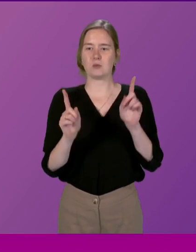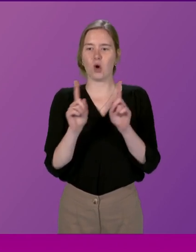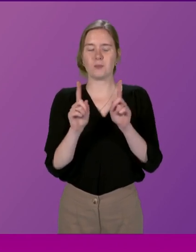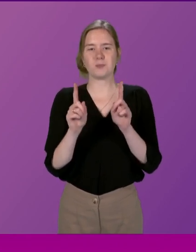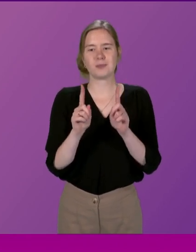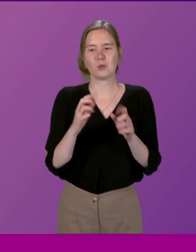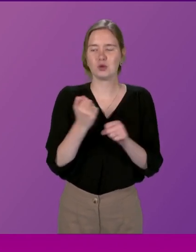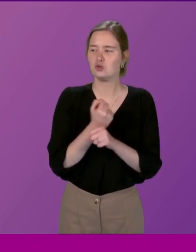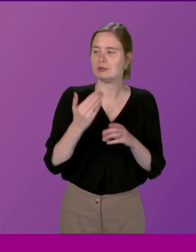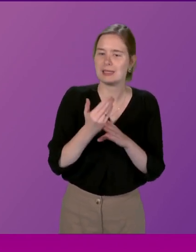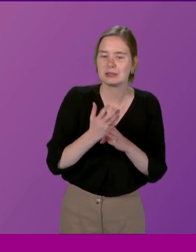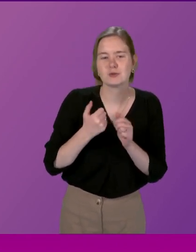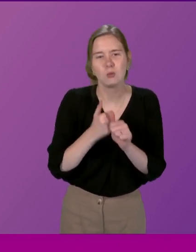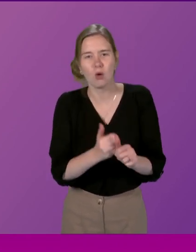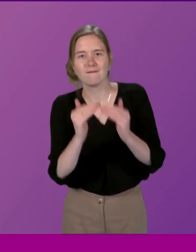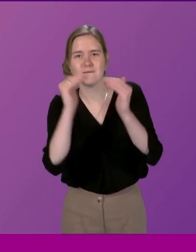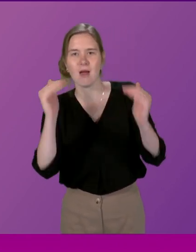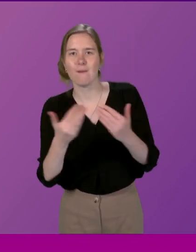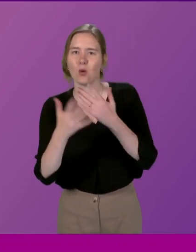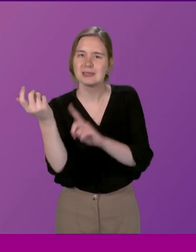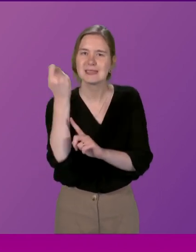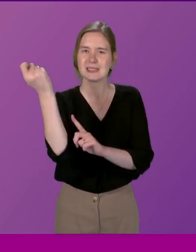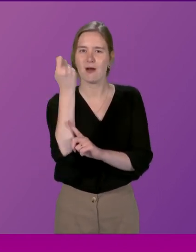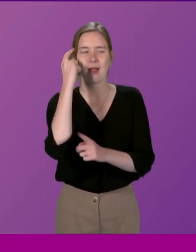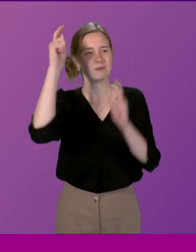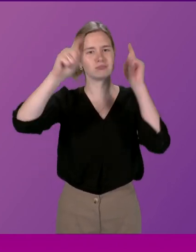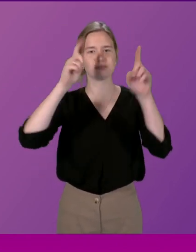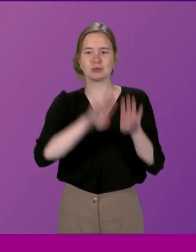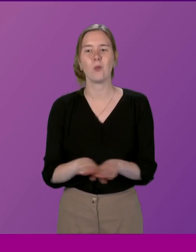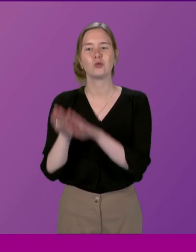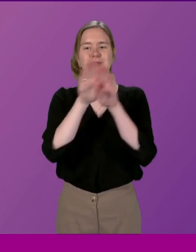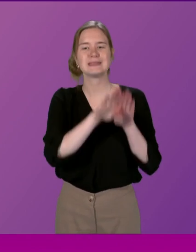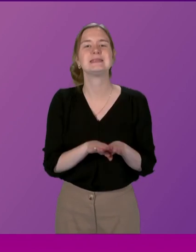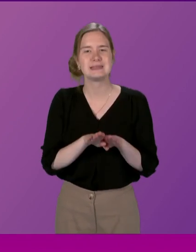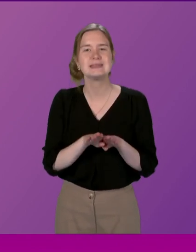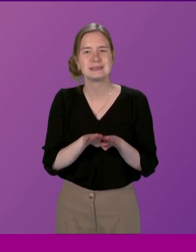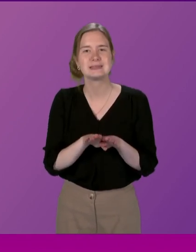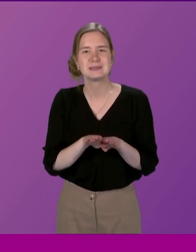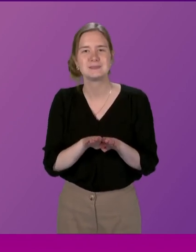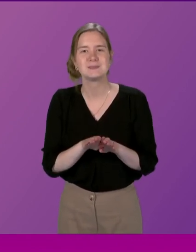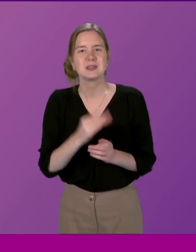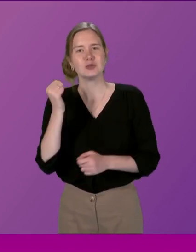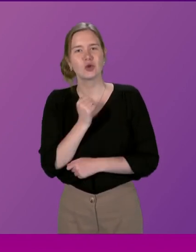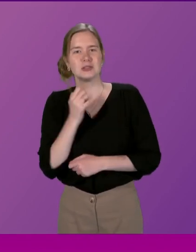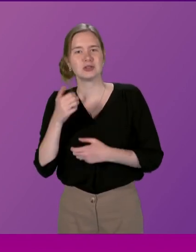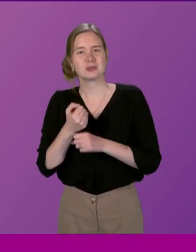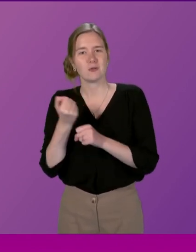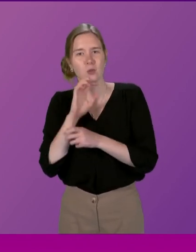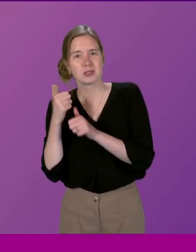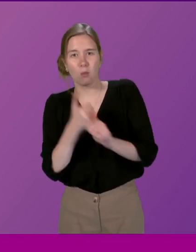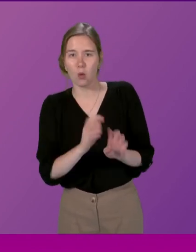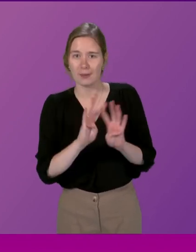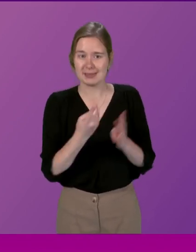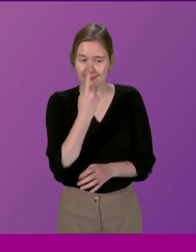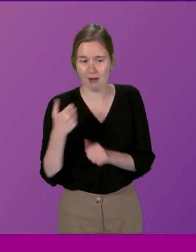take on the task of supporting a fairer, more successful and innovative democracy. The Scottish Government will seek to support the Committee, where